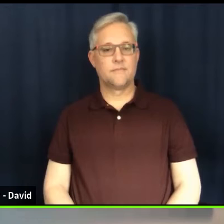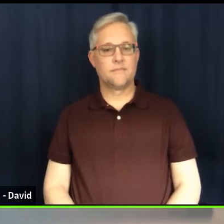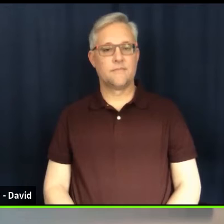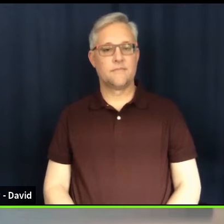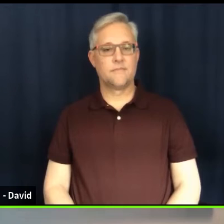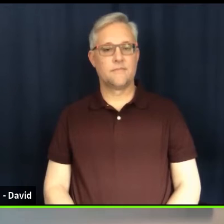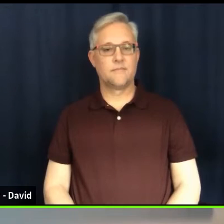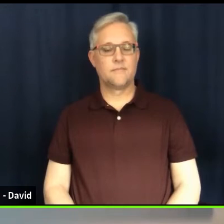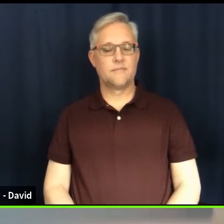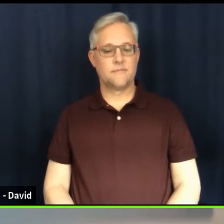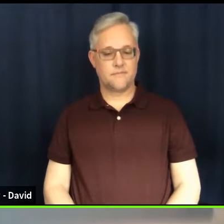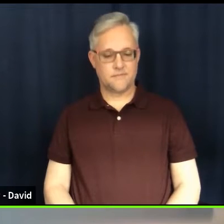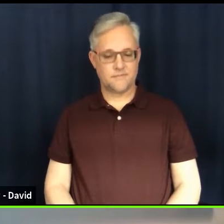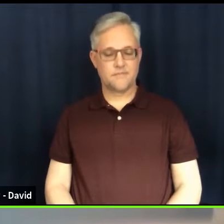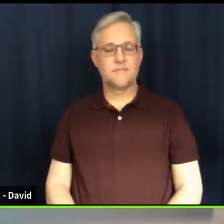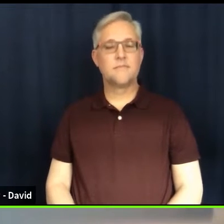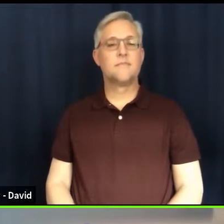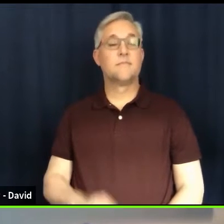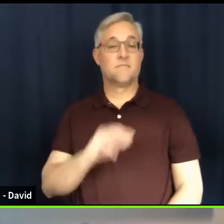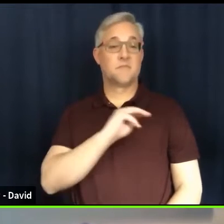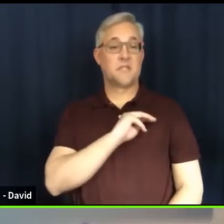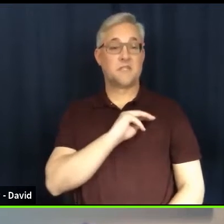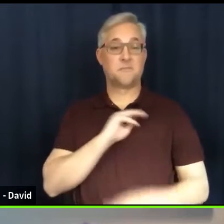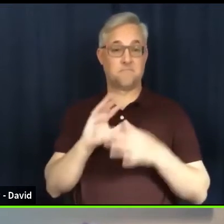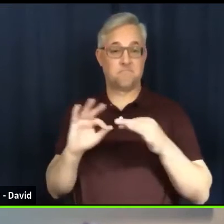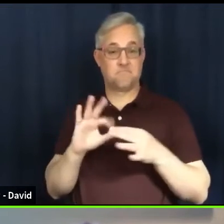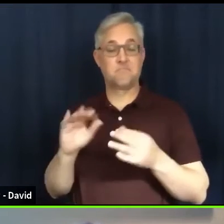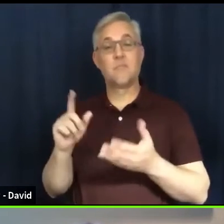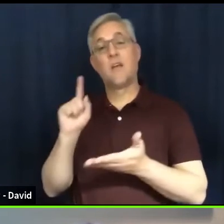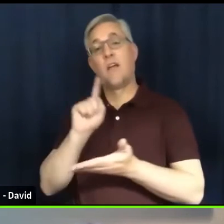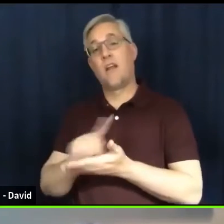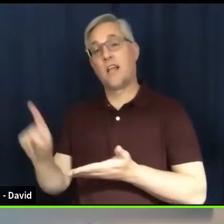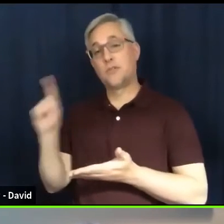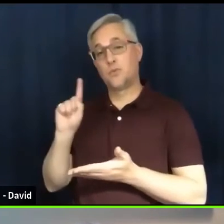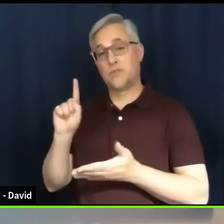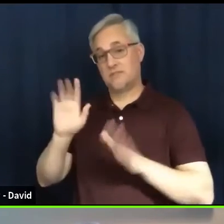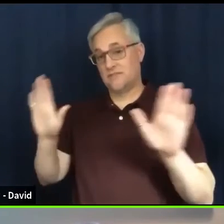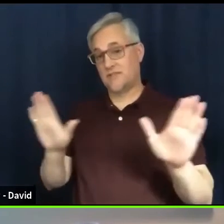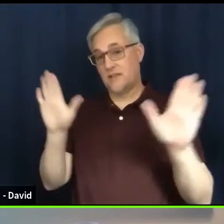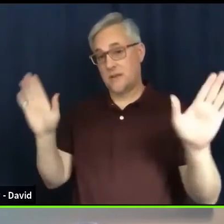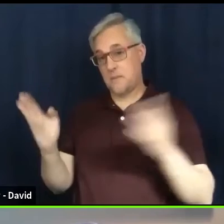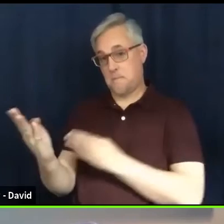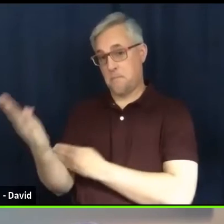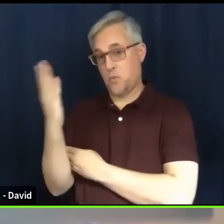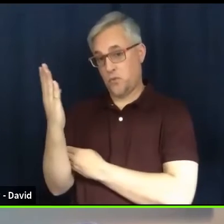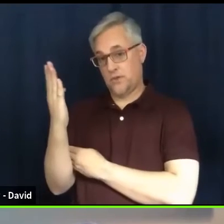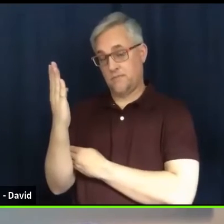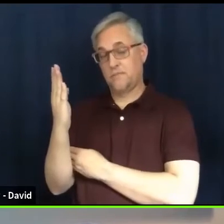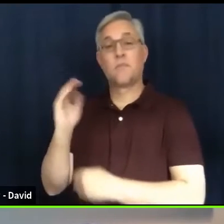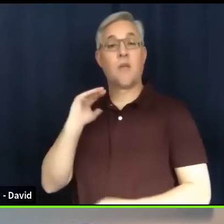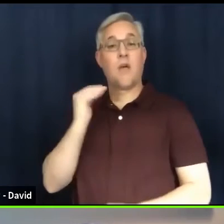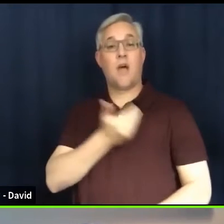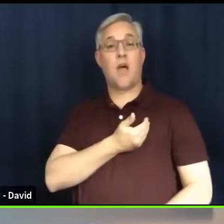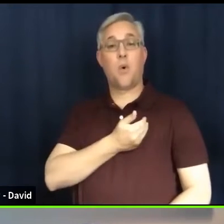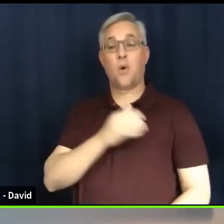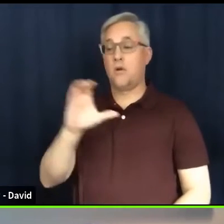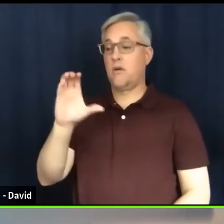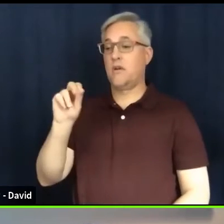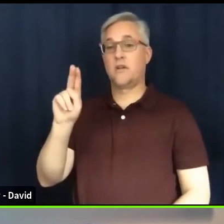Last week on Sunday morning, our council met and approved to go ahead and